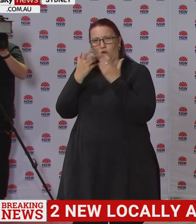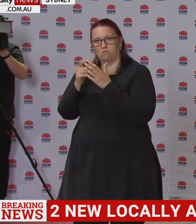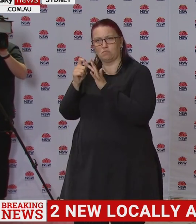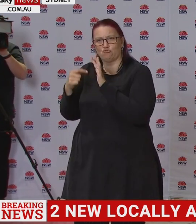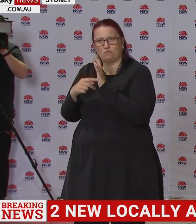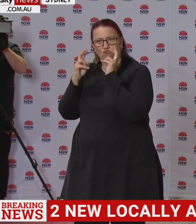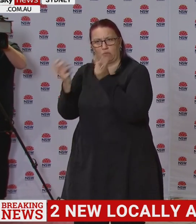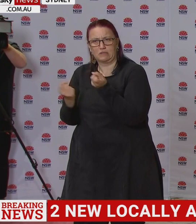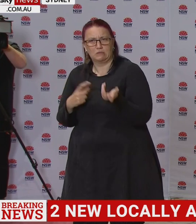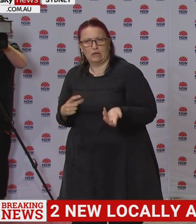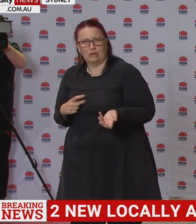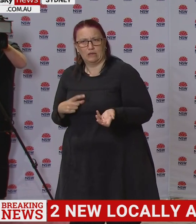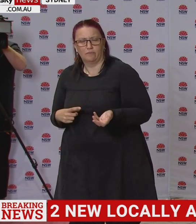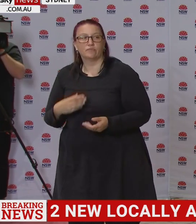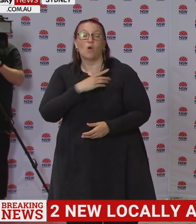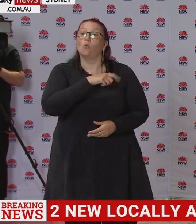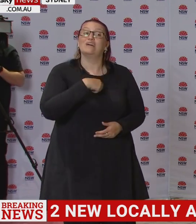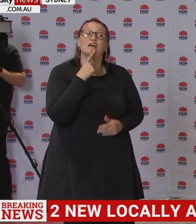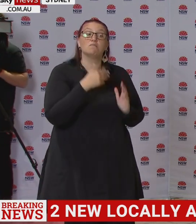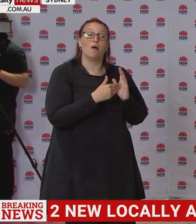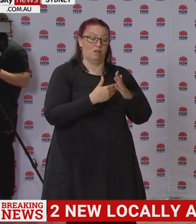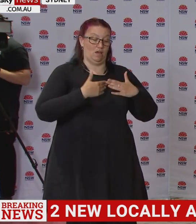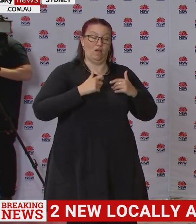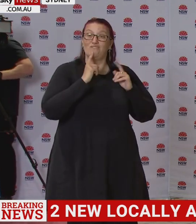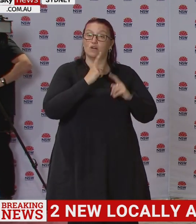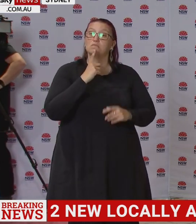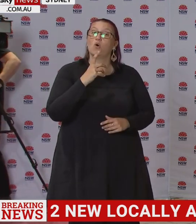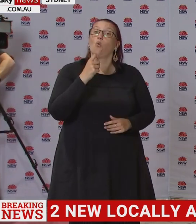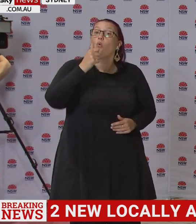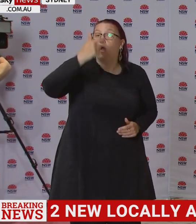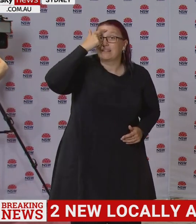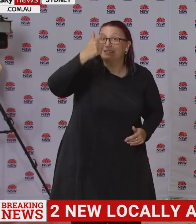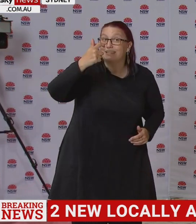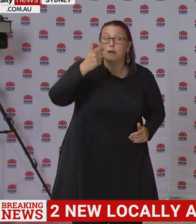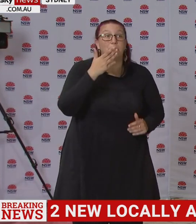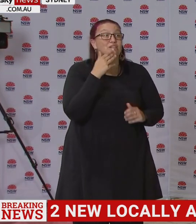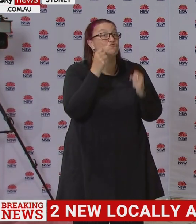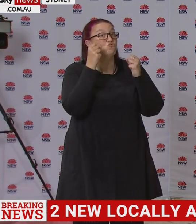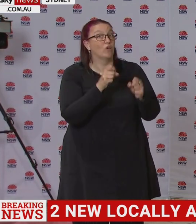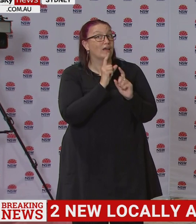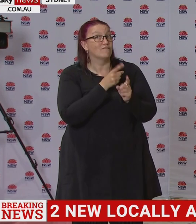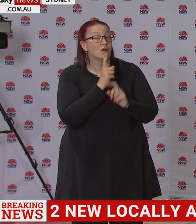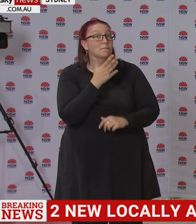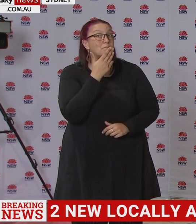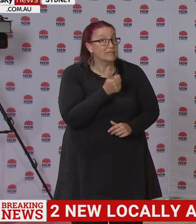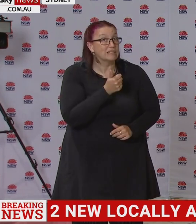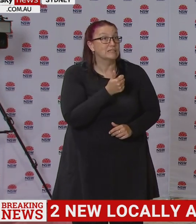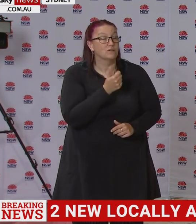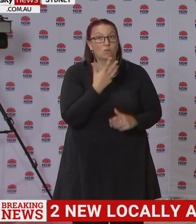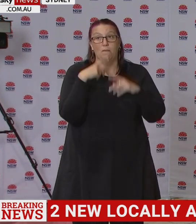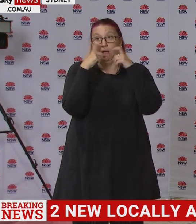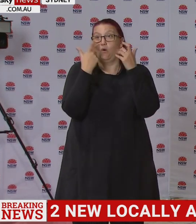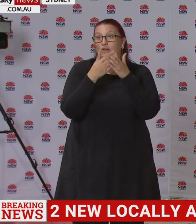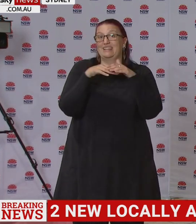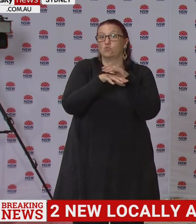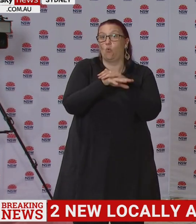it's wise to wear them indoors, but obviously we've mandated it, as from 4pm yesterday, on